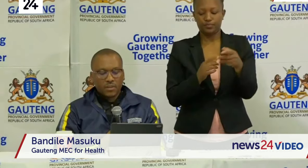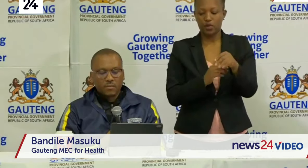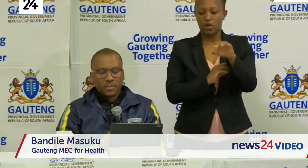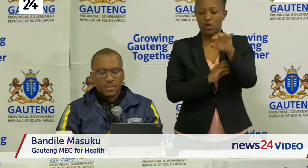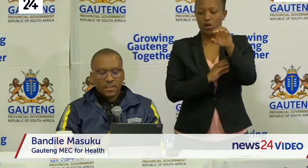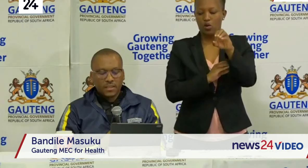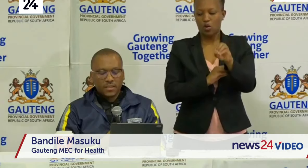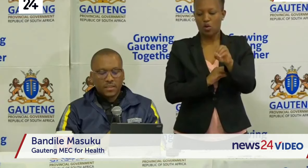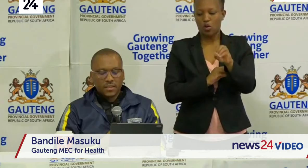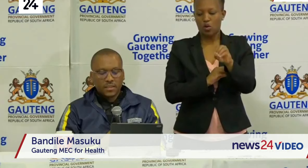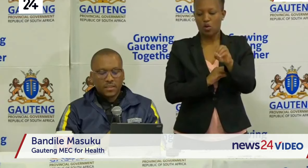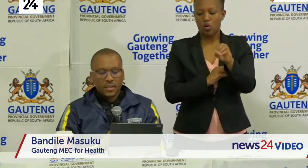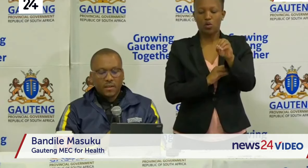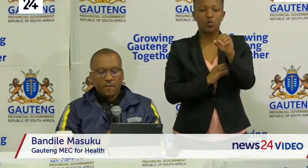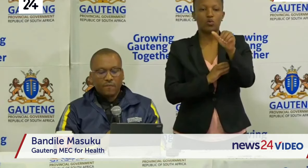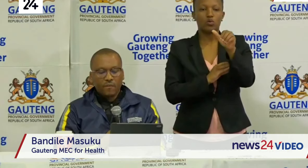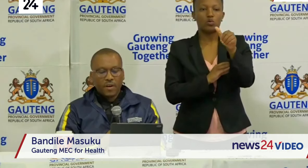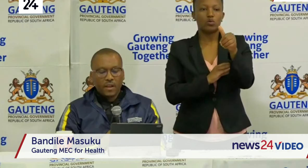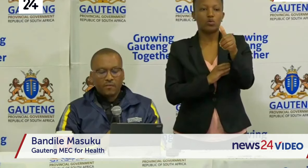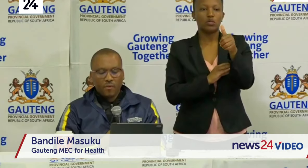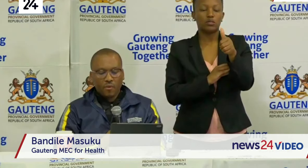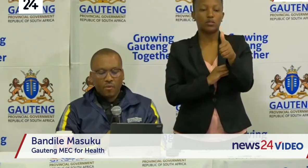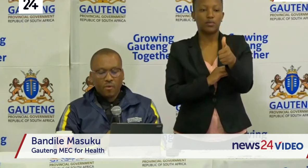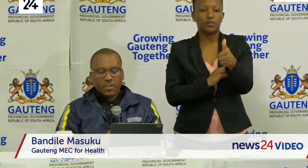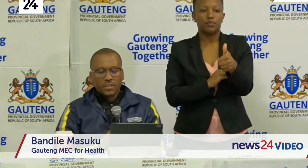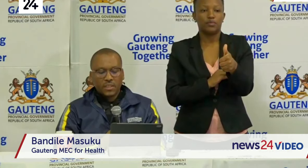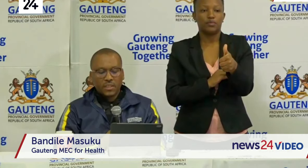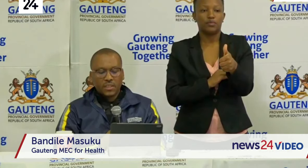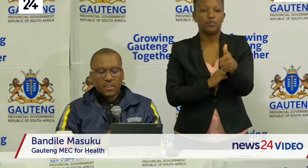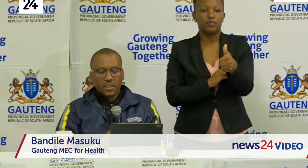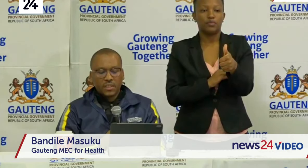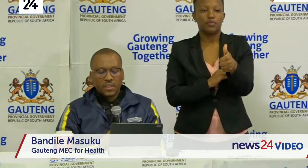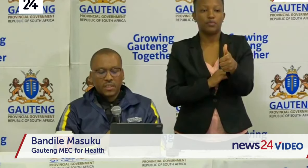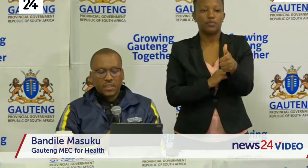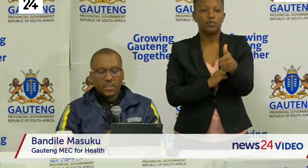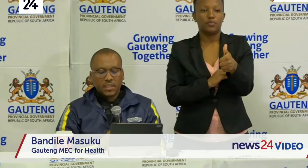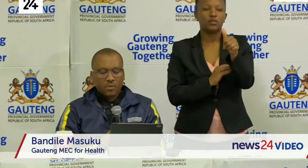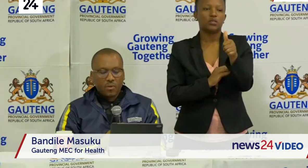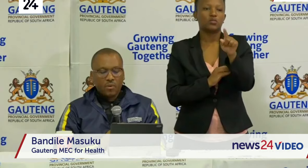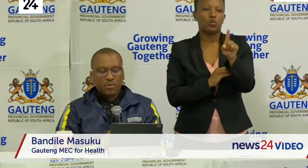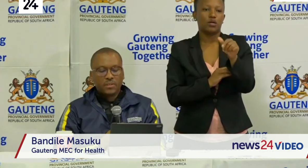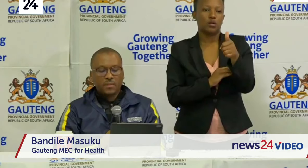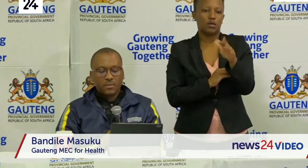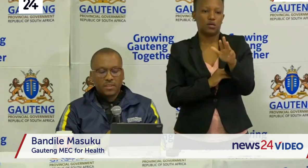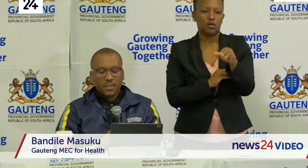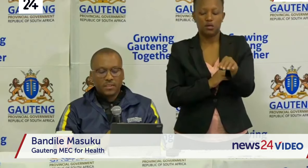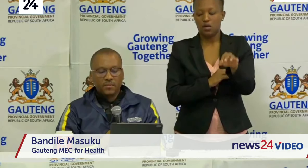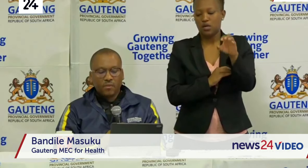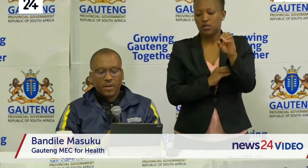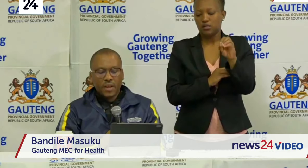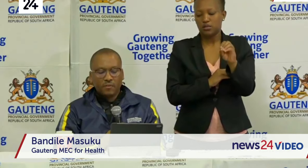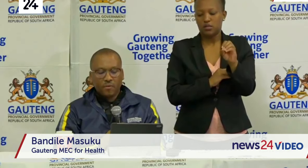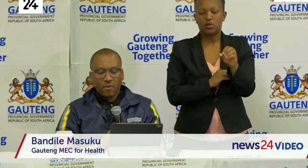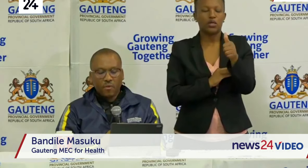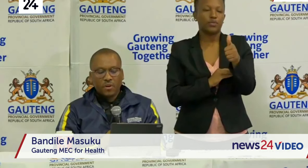-066-494-6192 0-066